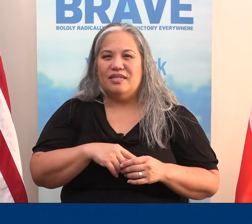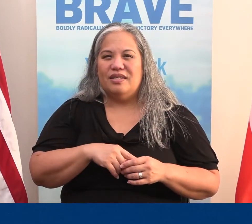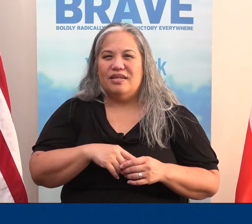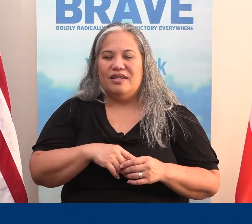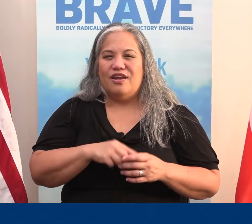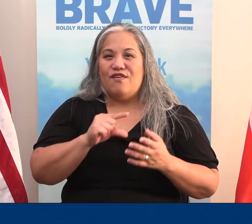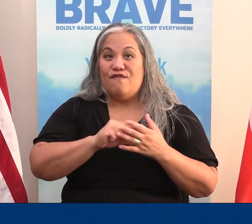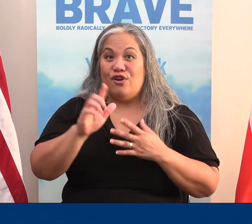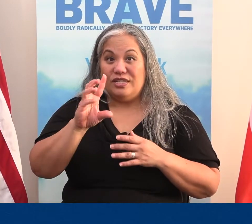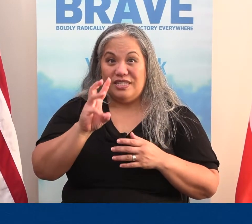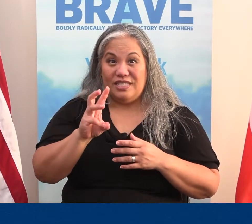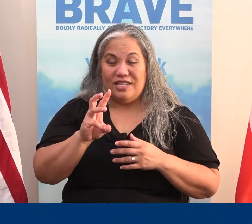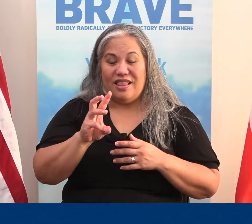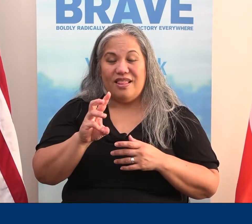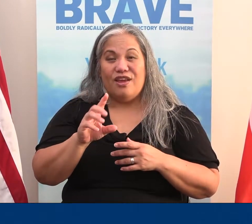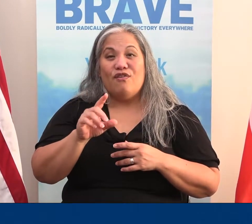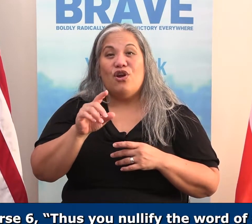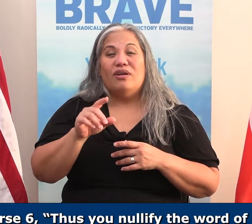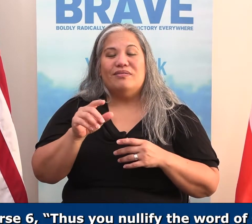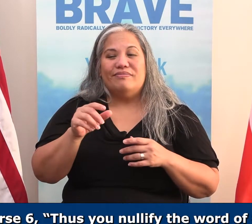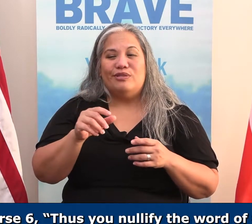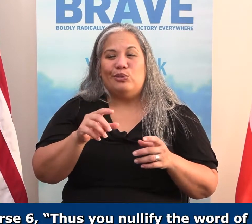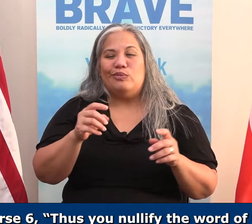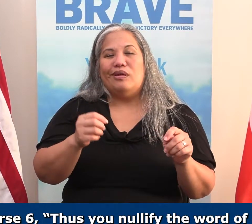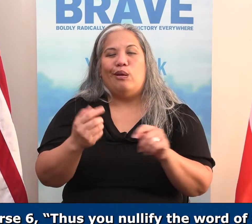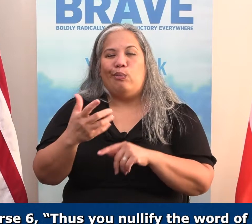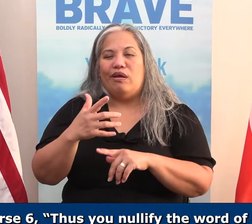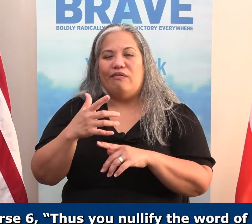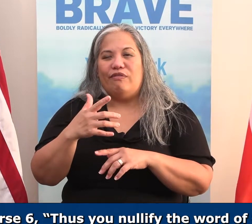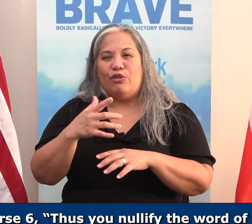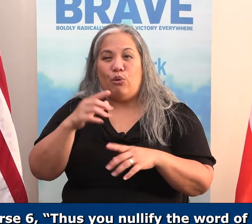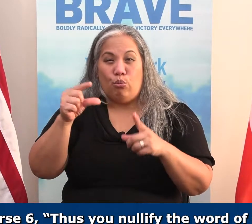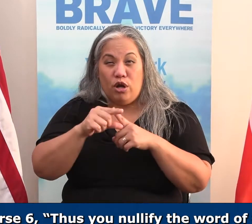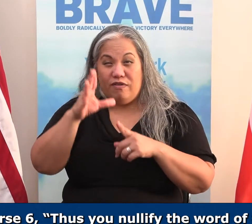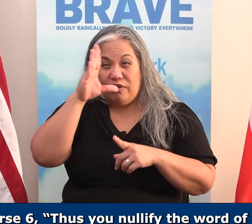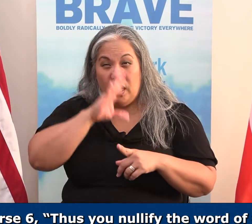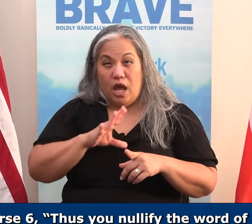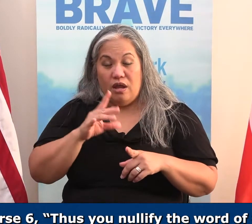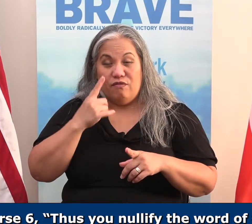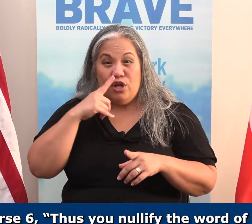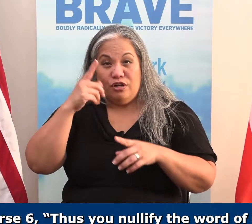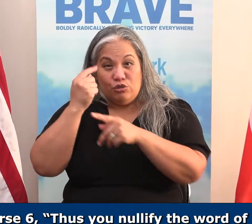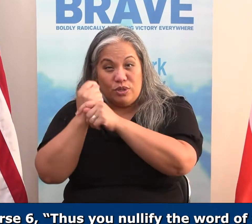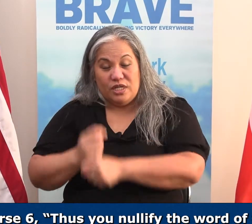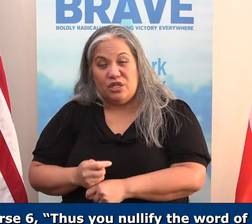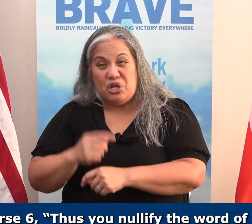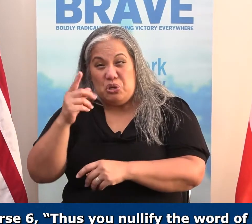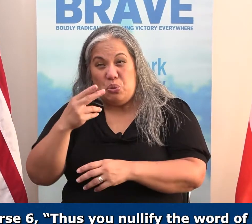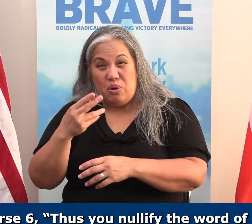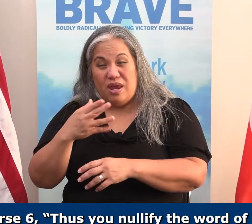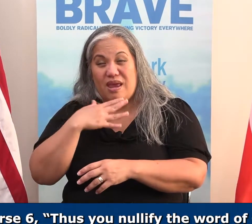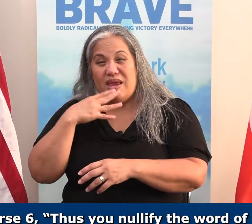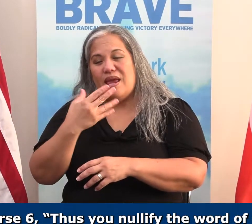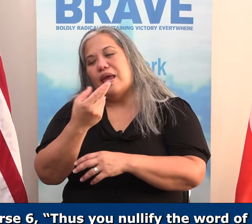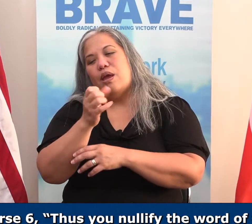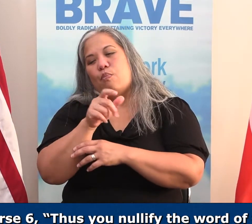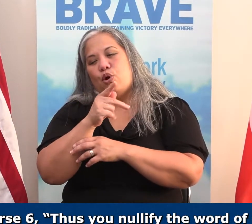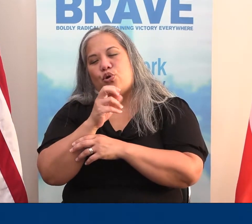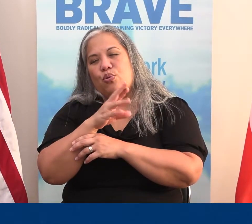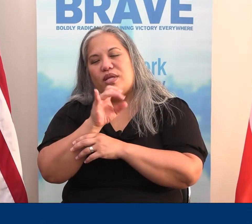And, Jesus says, in verse 6, thus you nullify the word of God for the sake of your tradition. You hypocrites! Isaiah